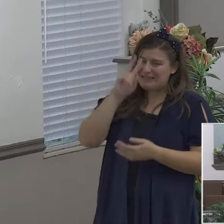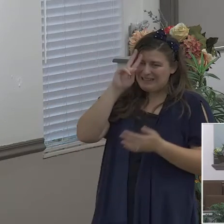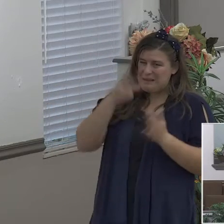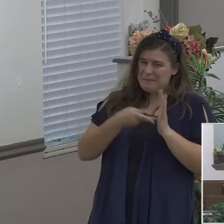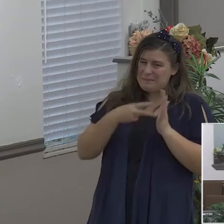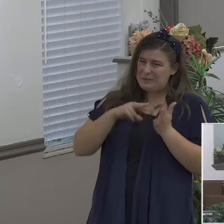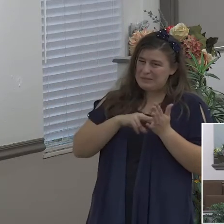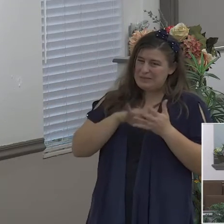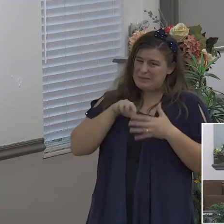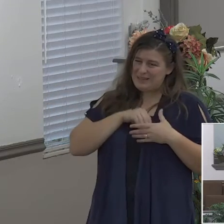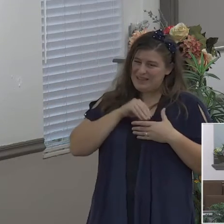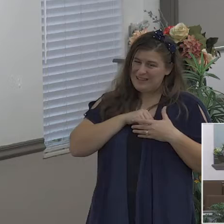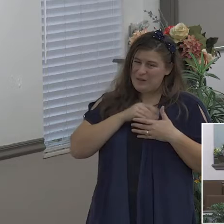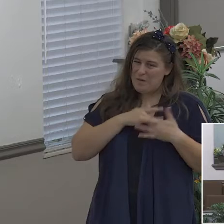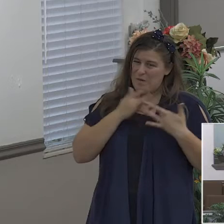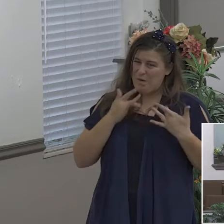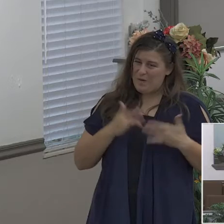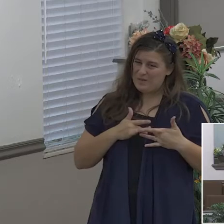perfect peace